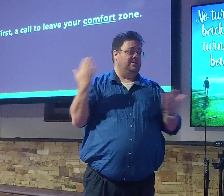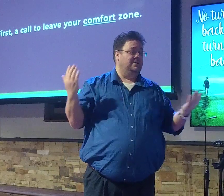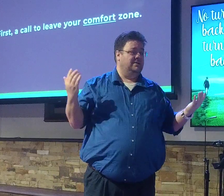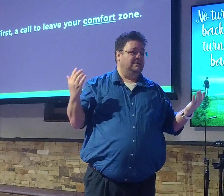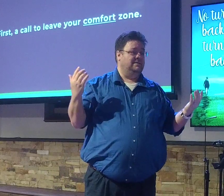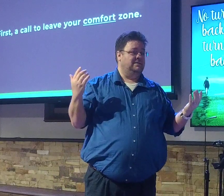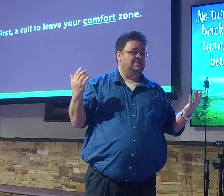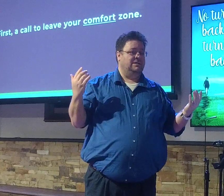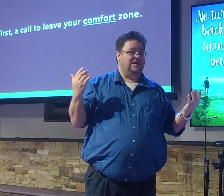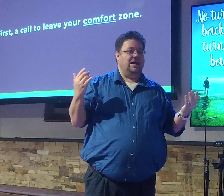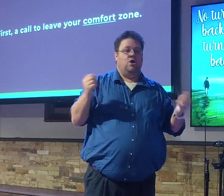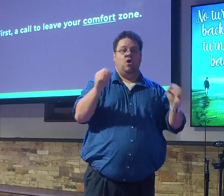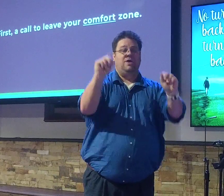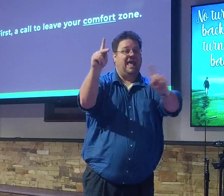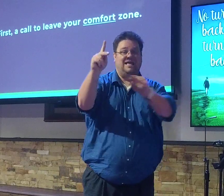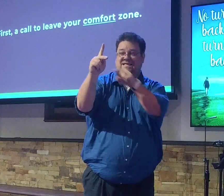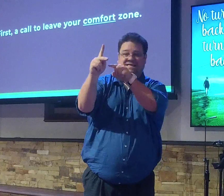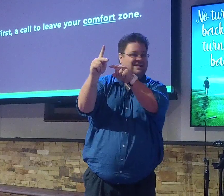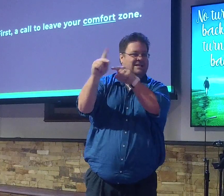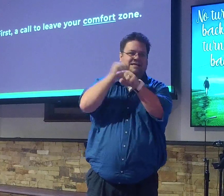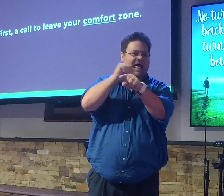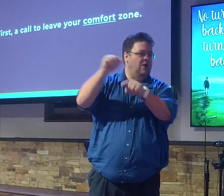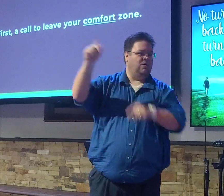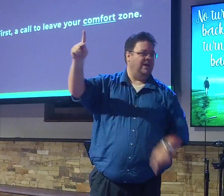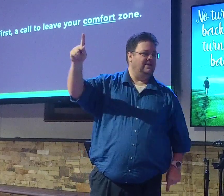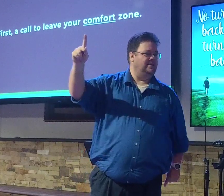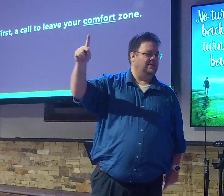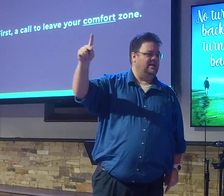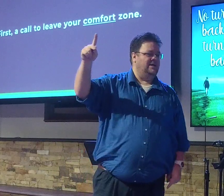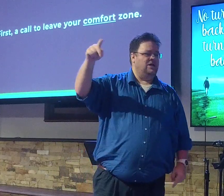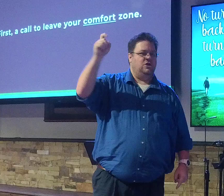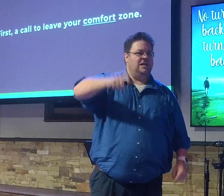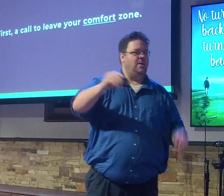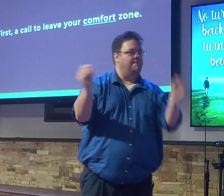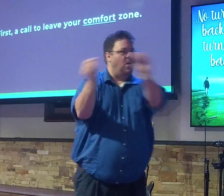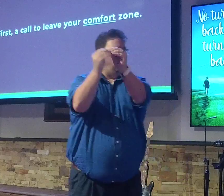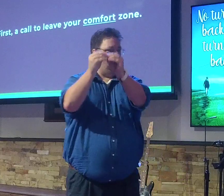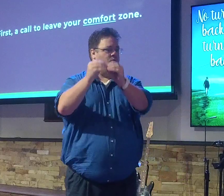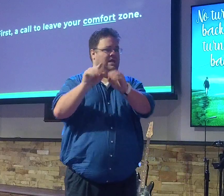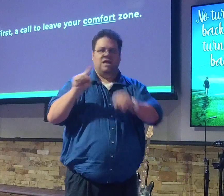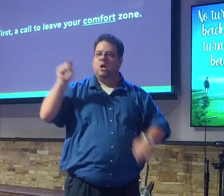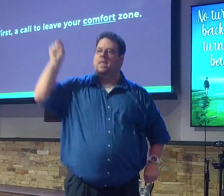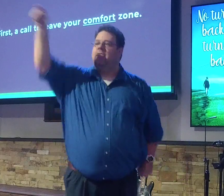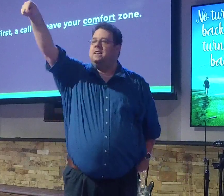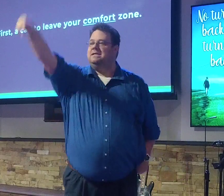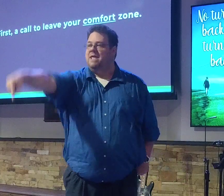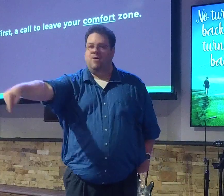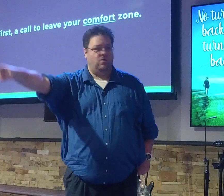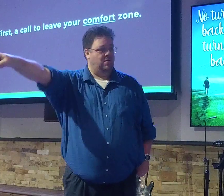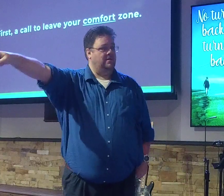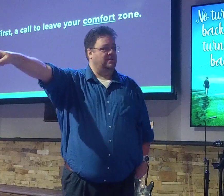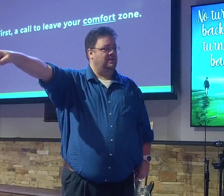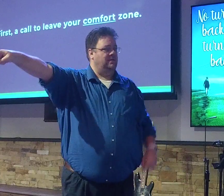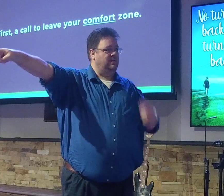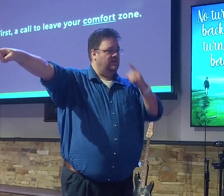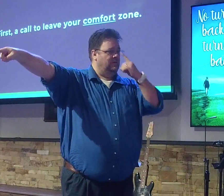that just okay is not okay. You've got to step it up. And you know what? This year you're going to see opportunities.